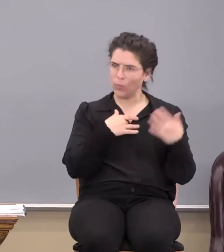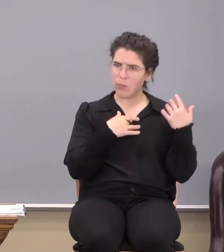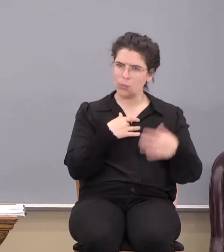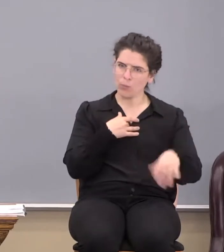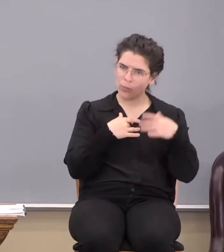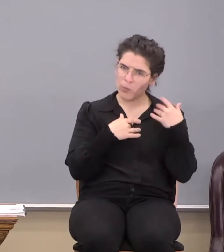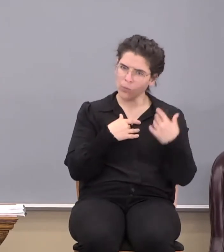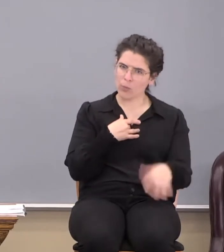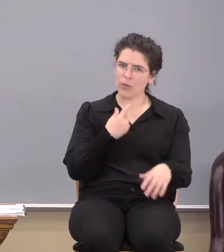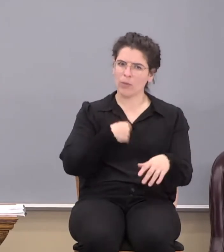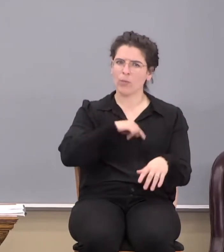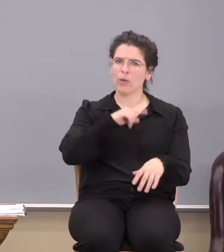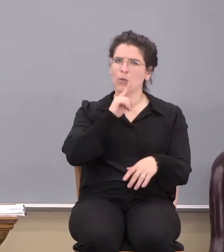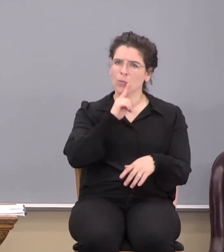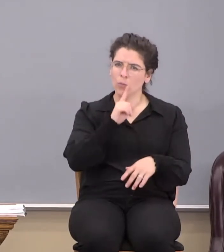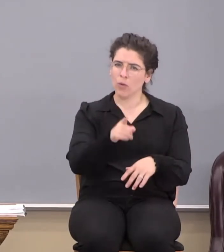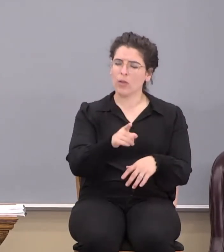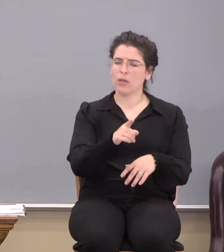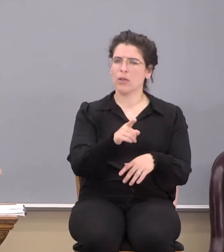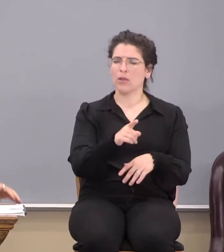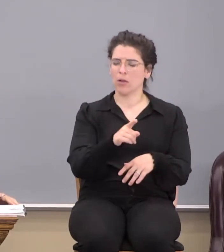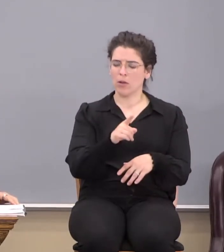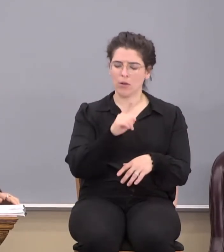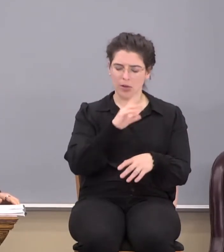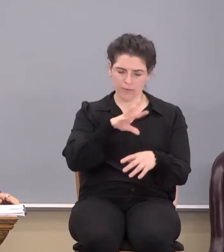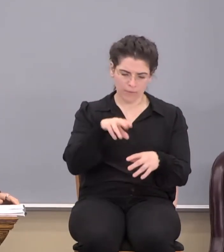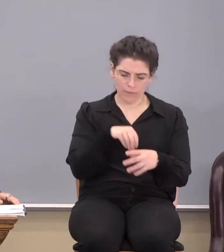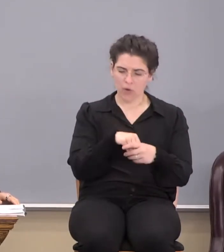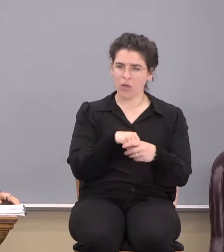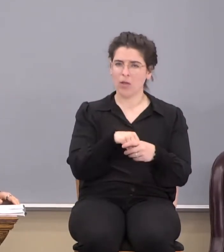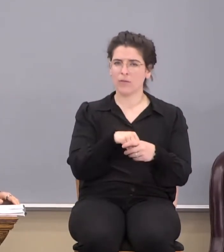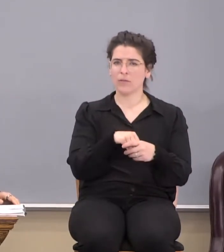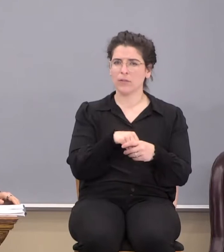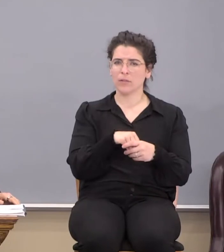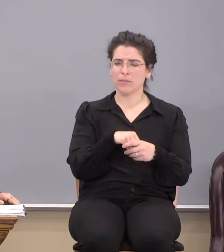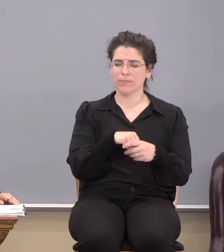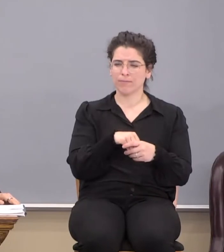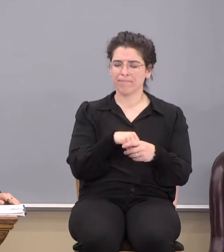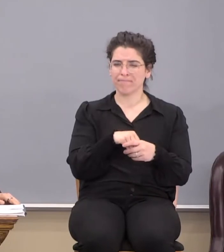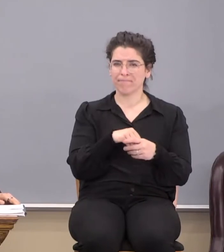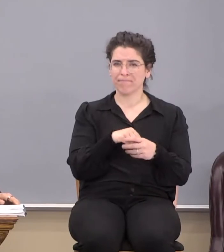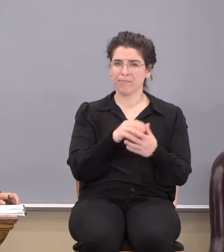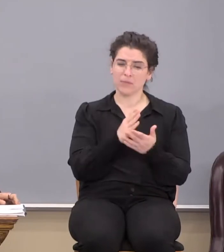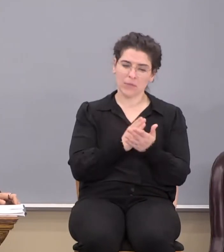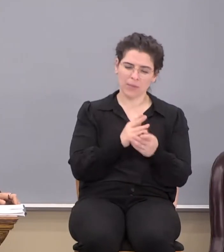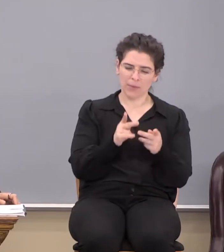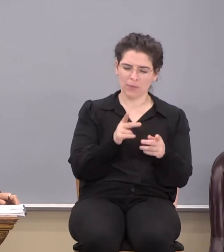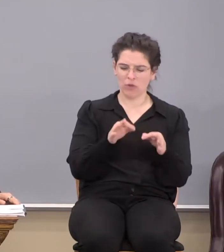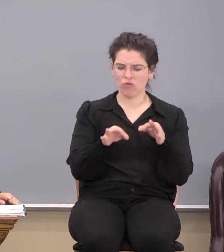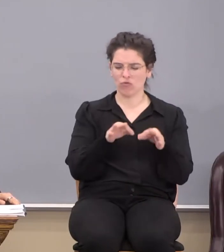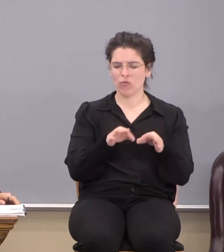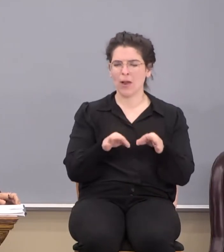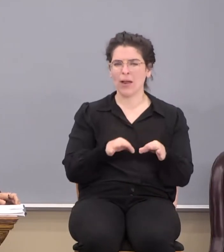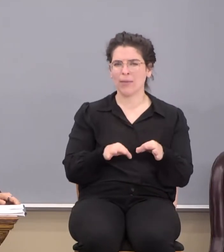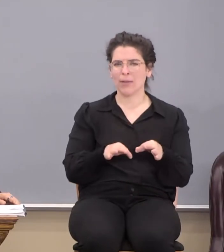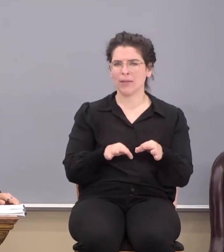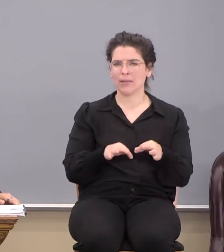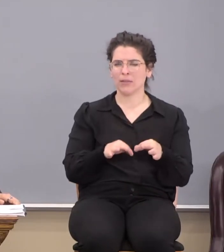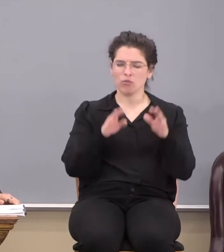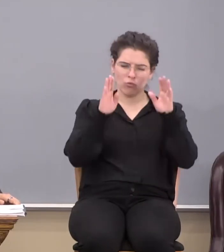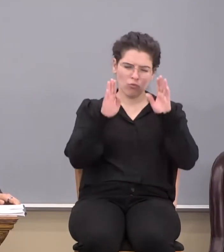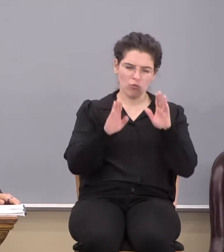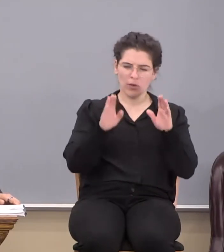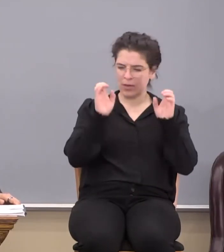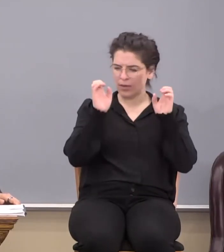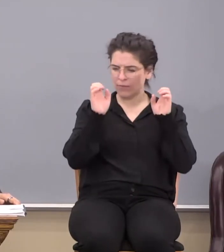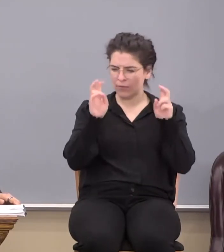that we really and truly are involved in, some people describe it as the great angelic